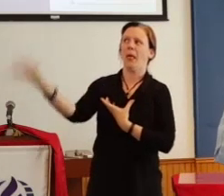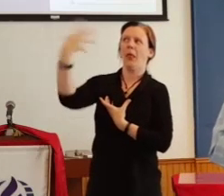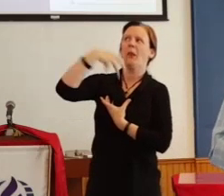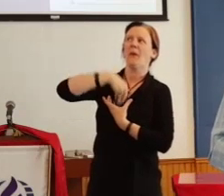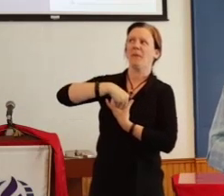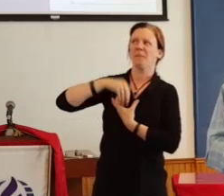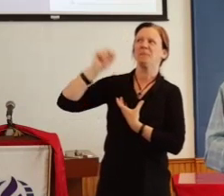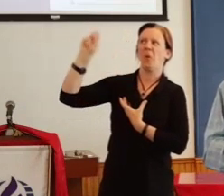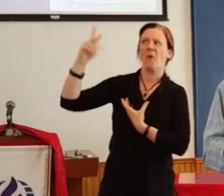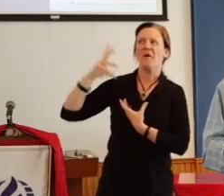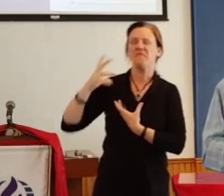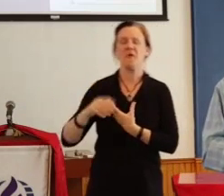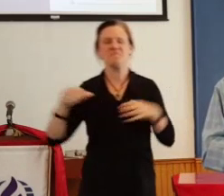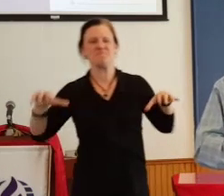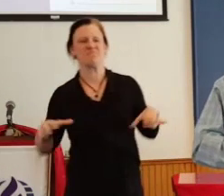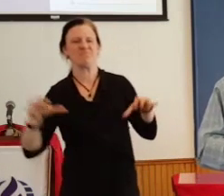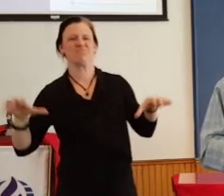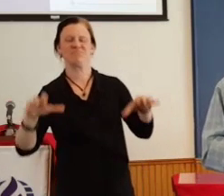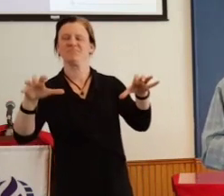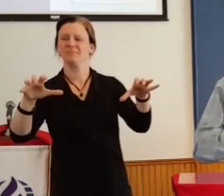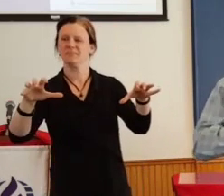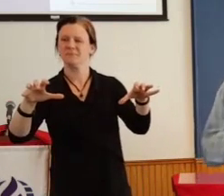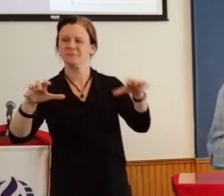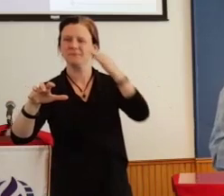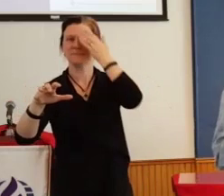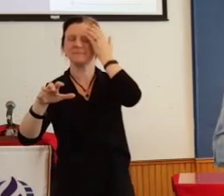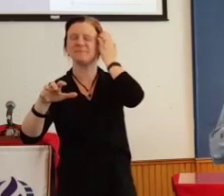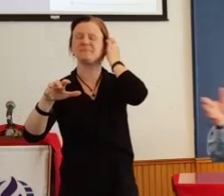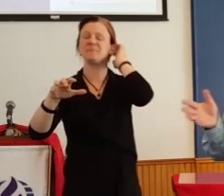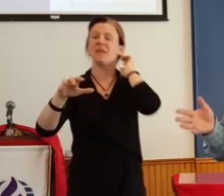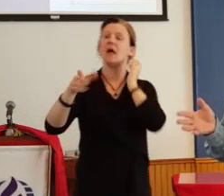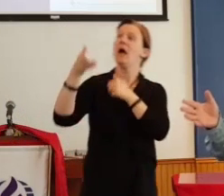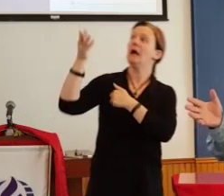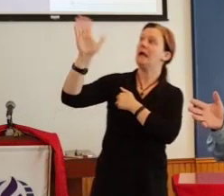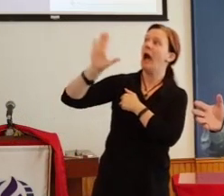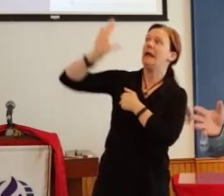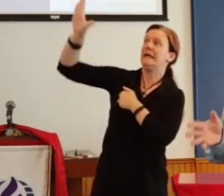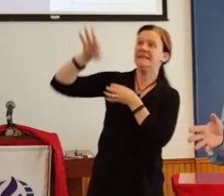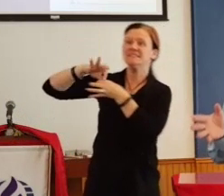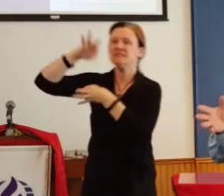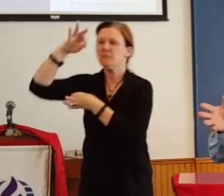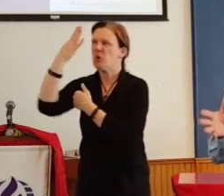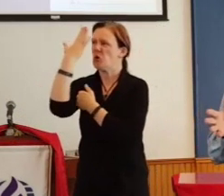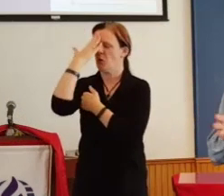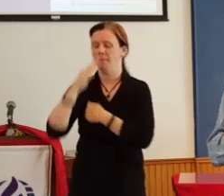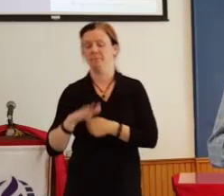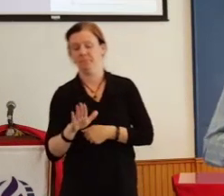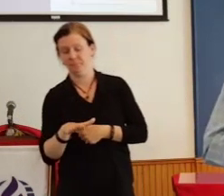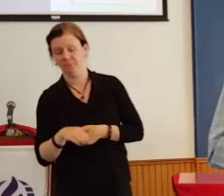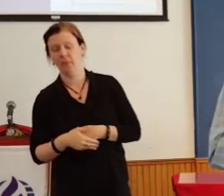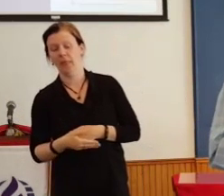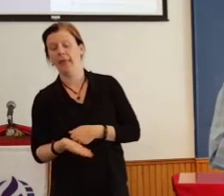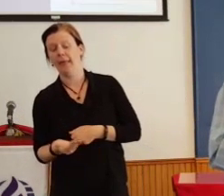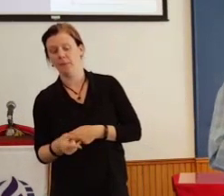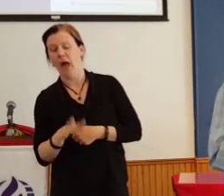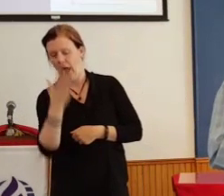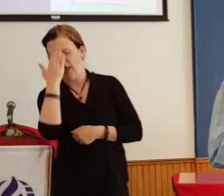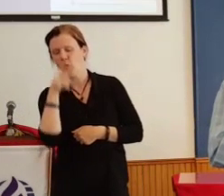new and different. For God, through the Spirit, knows exactly what we can do and gives us the